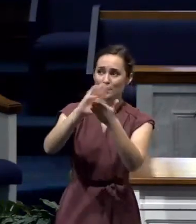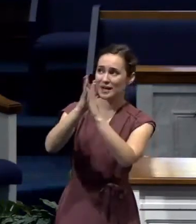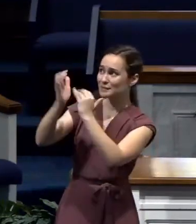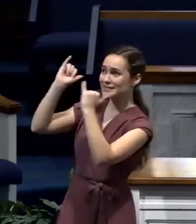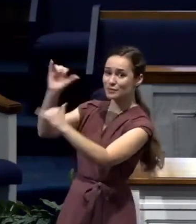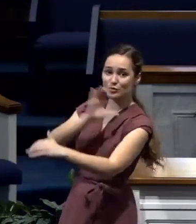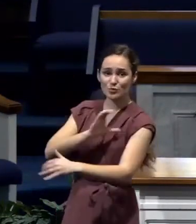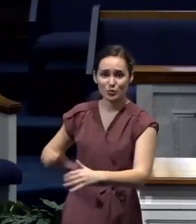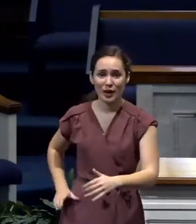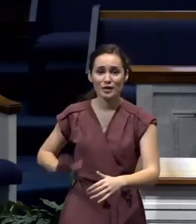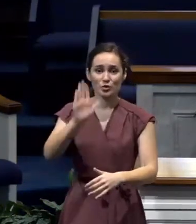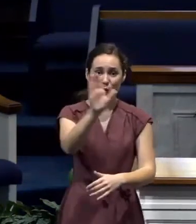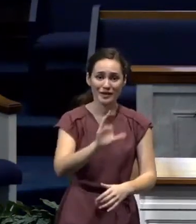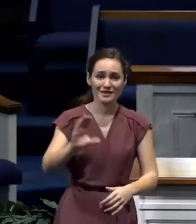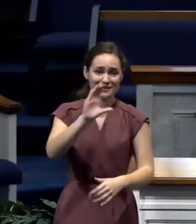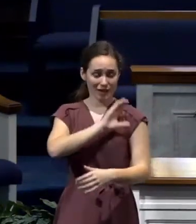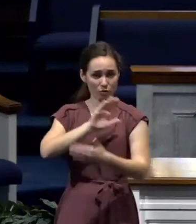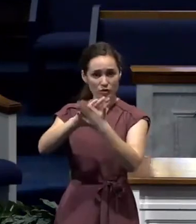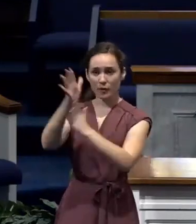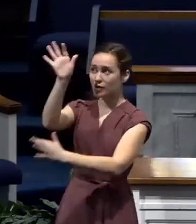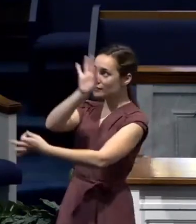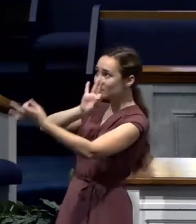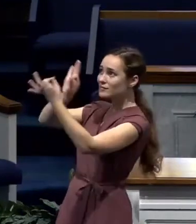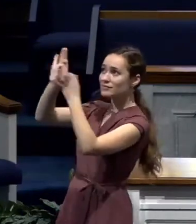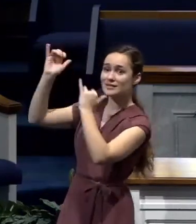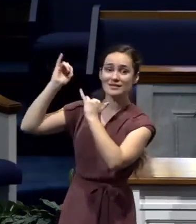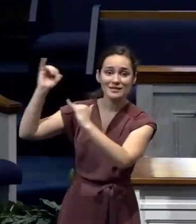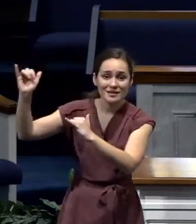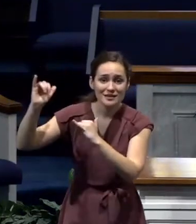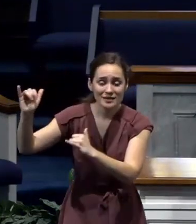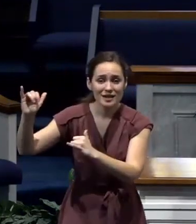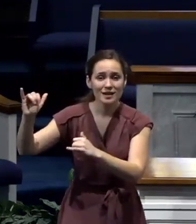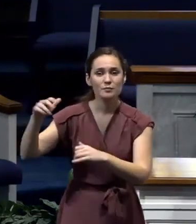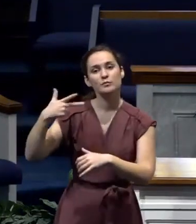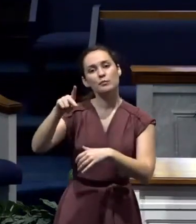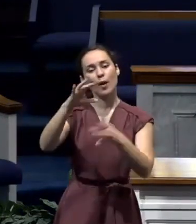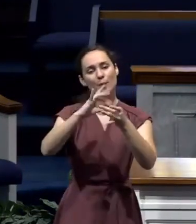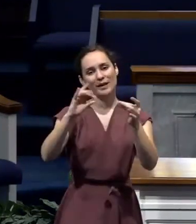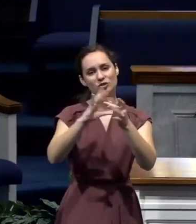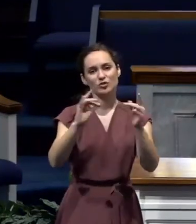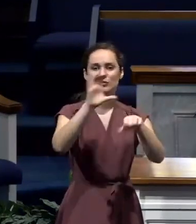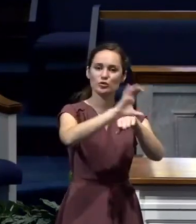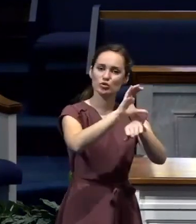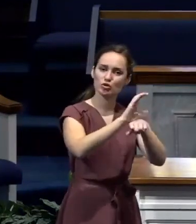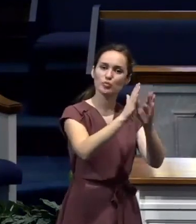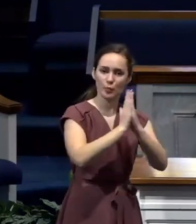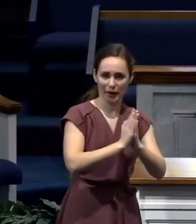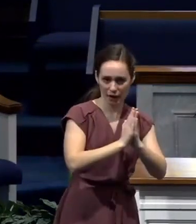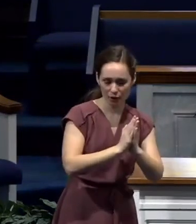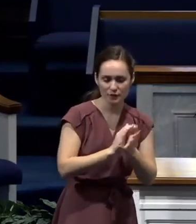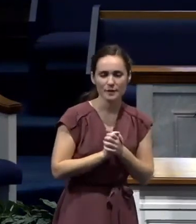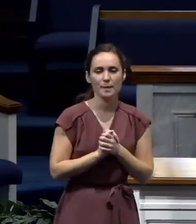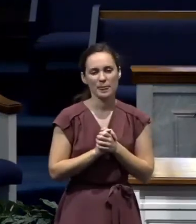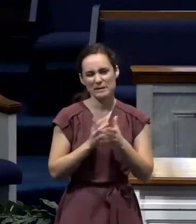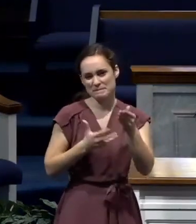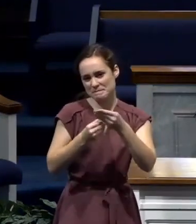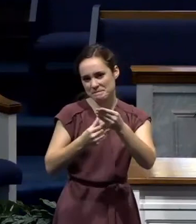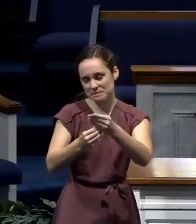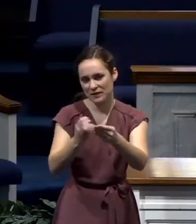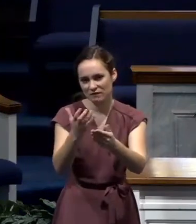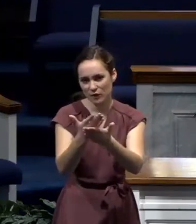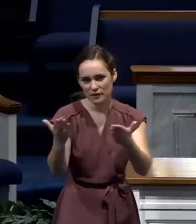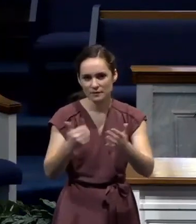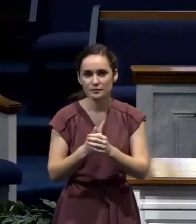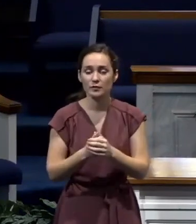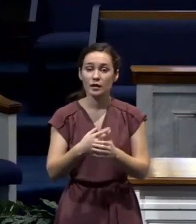your character. And Paul mentions two things that were part of that. He mentions the prayers of the church. He said, I know this shall turn to my salvation